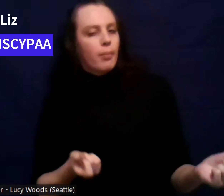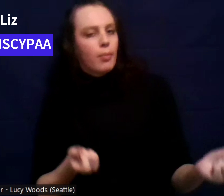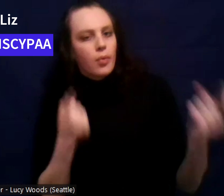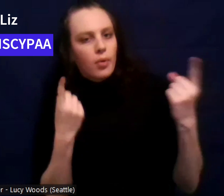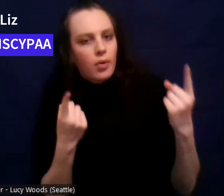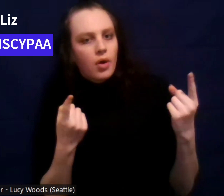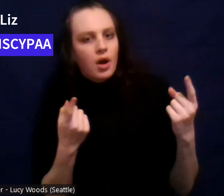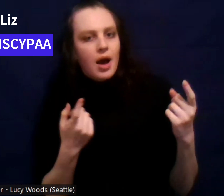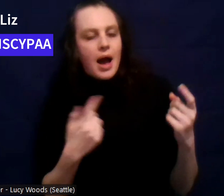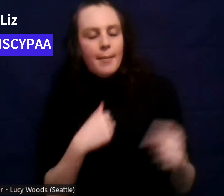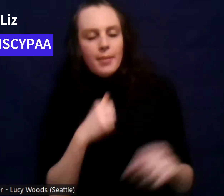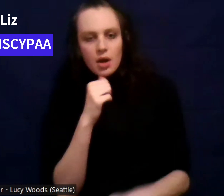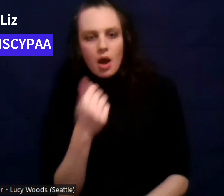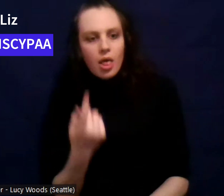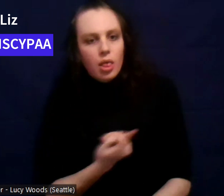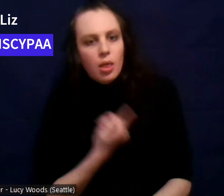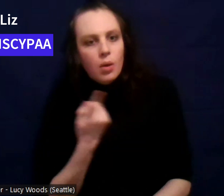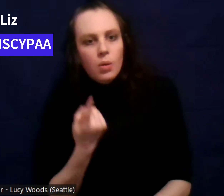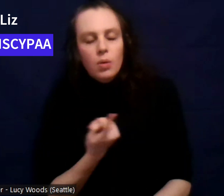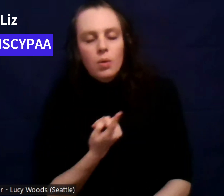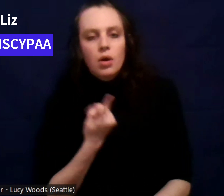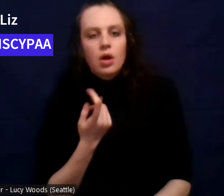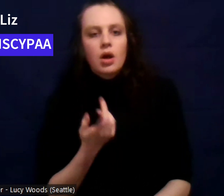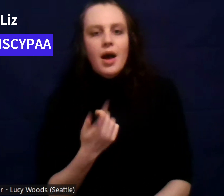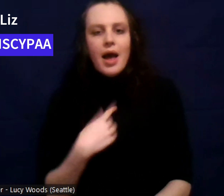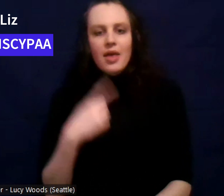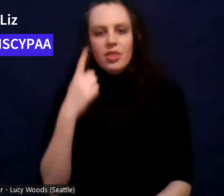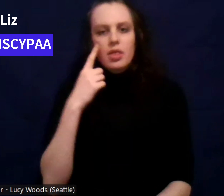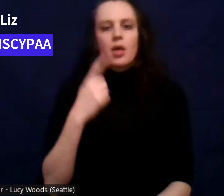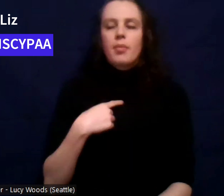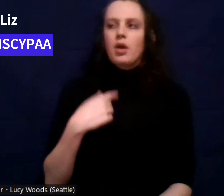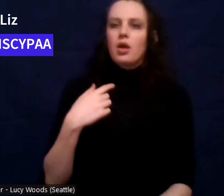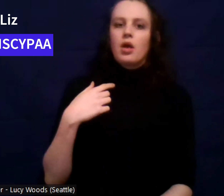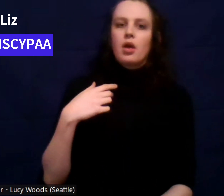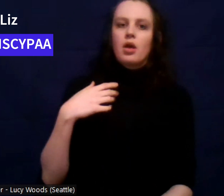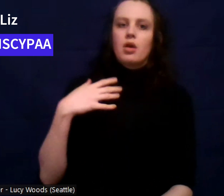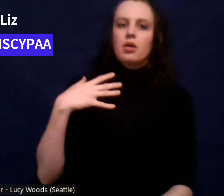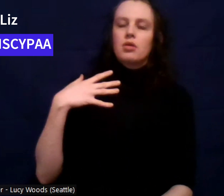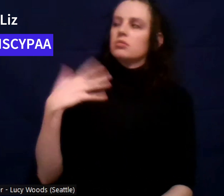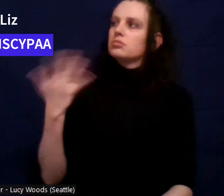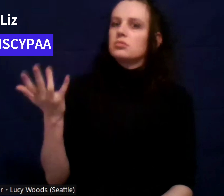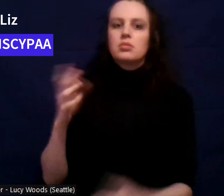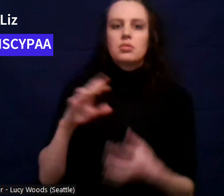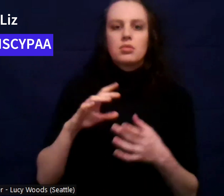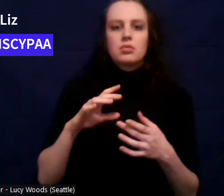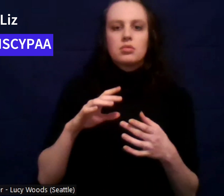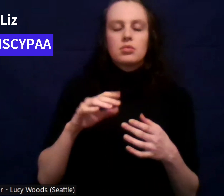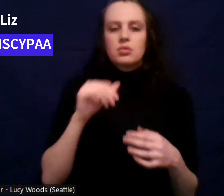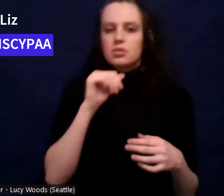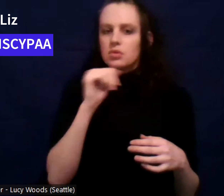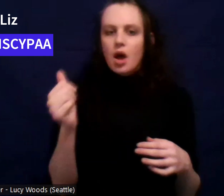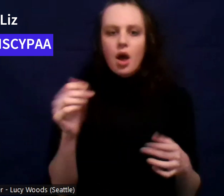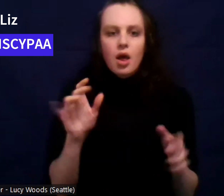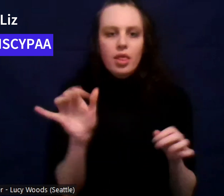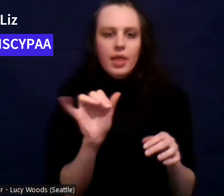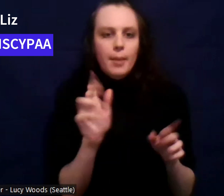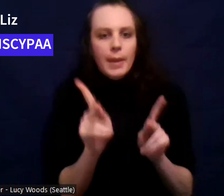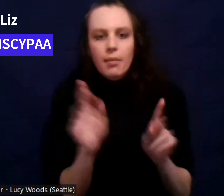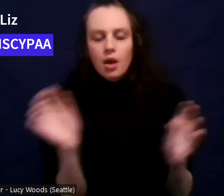the only one who feels this way. I thought it was like an alien, basically. Sorry, I need to speed up. Um, that's how I felt.